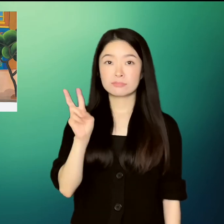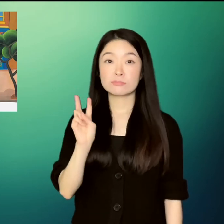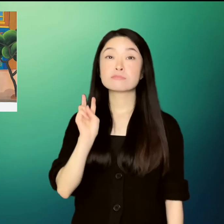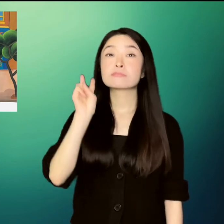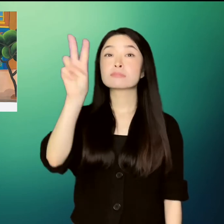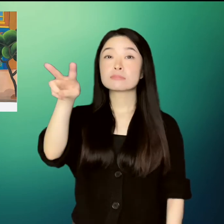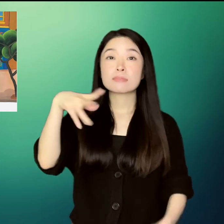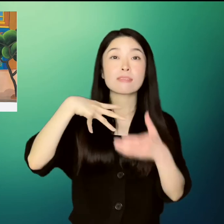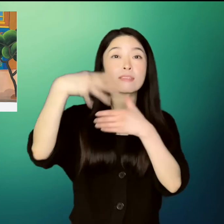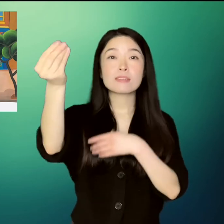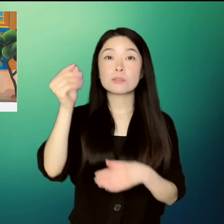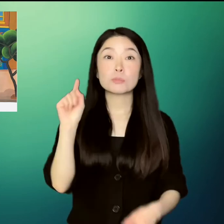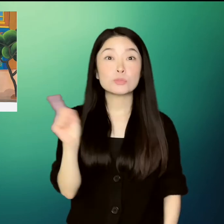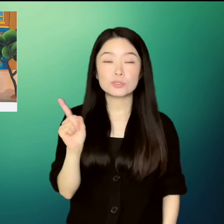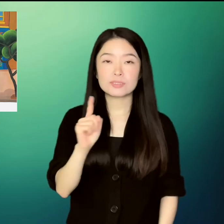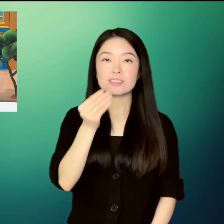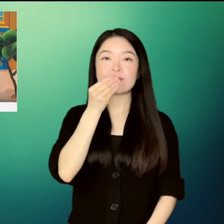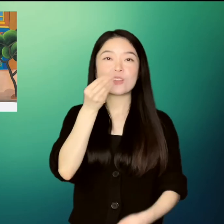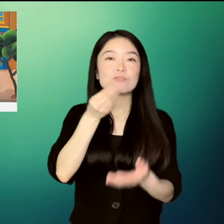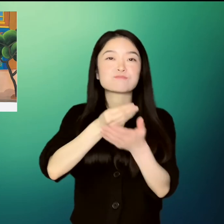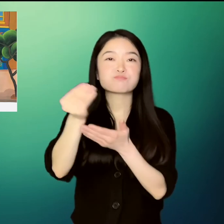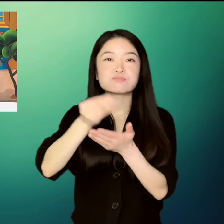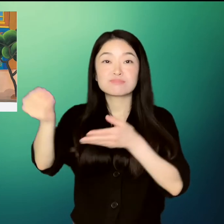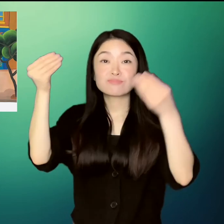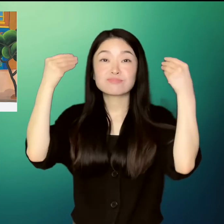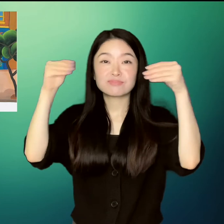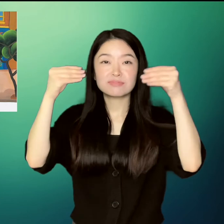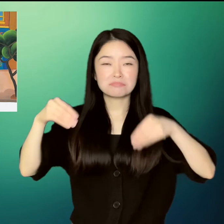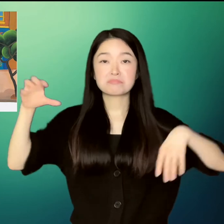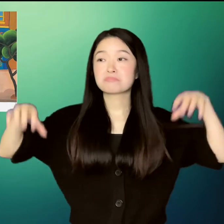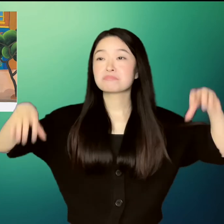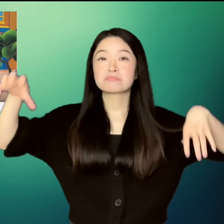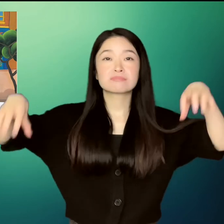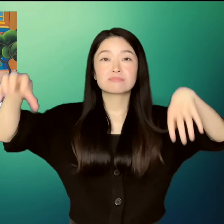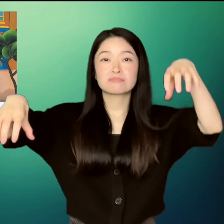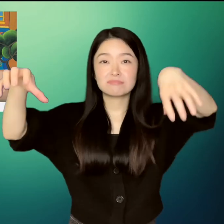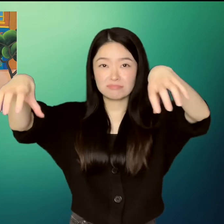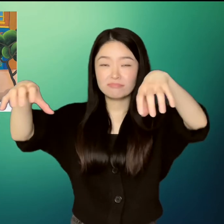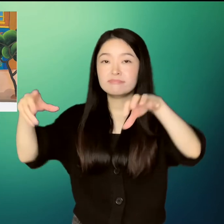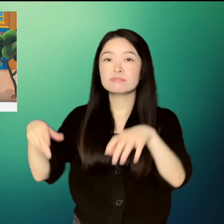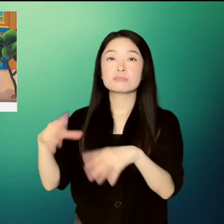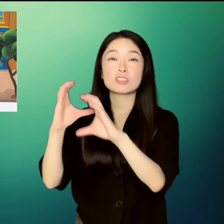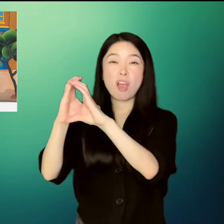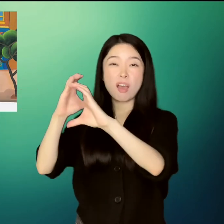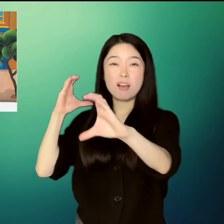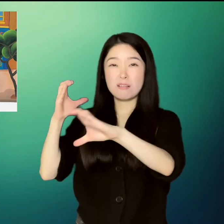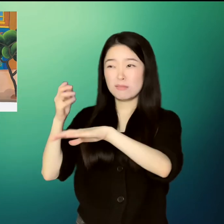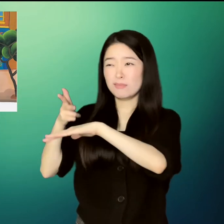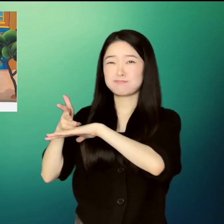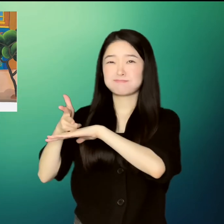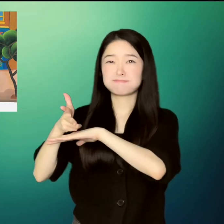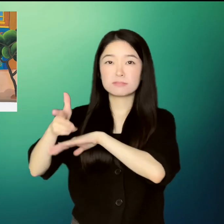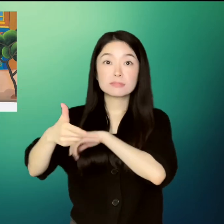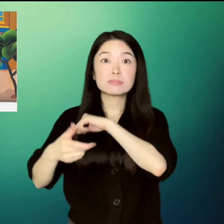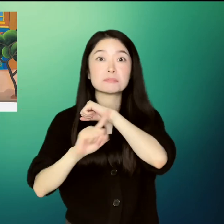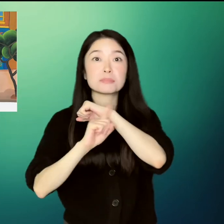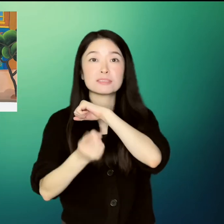Later that day, Un He and her mother went grocery shopping in their new neighborhood.